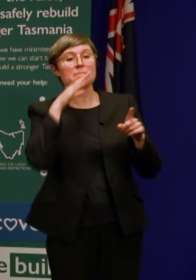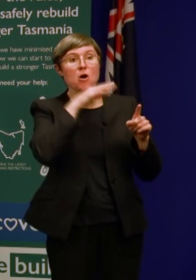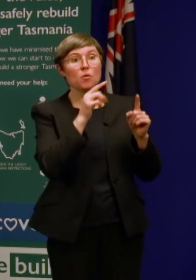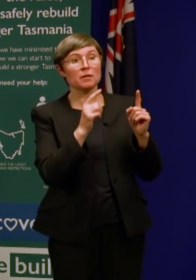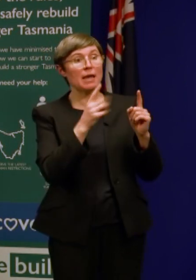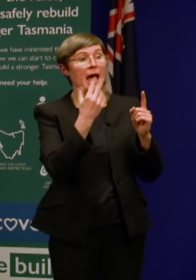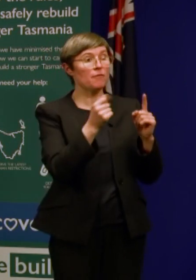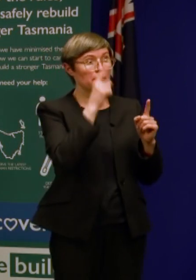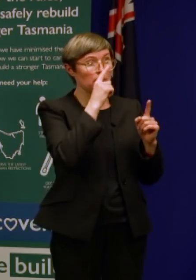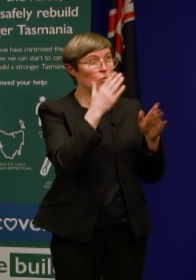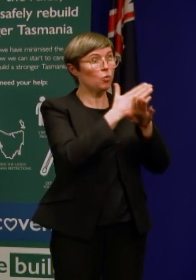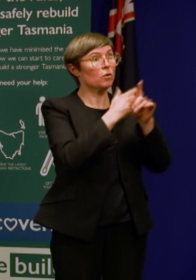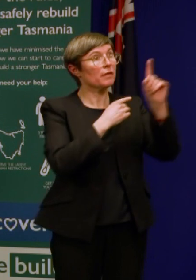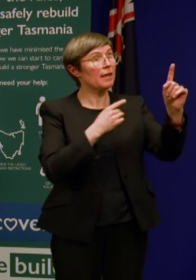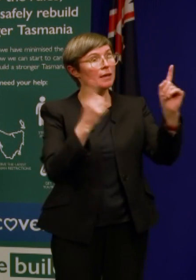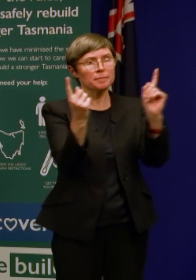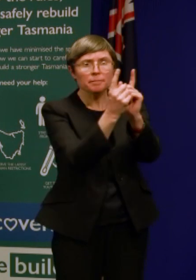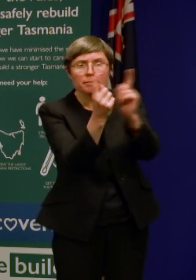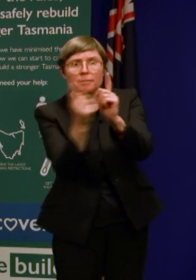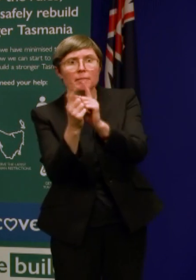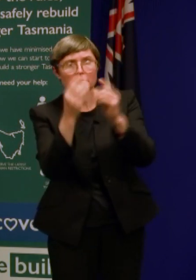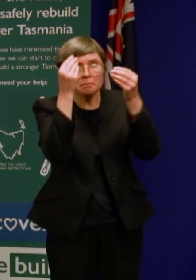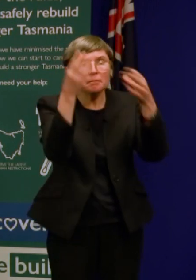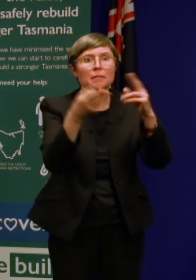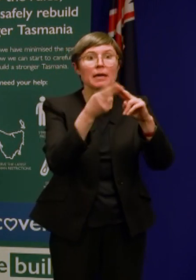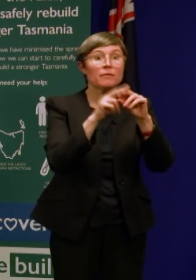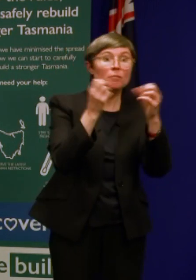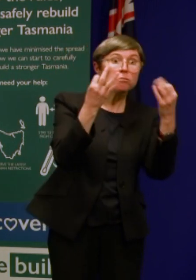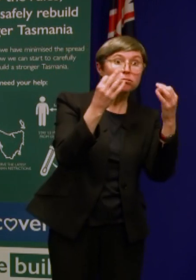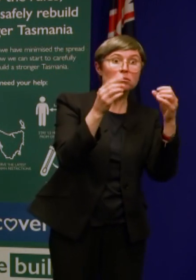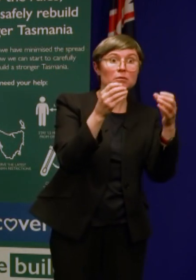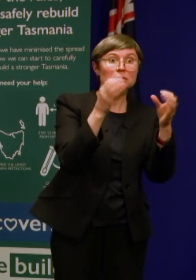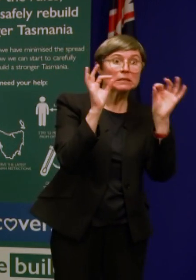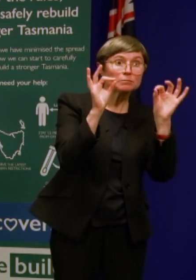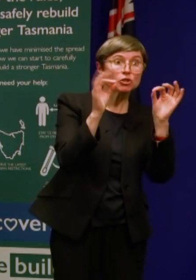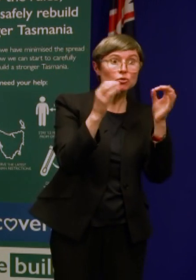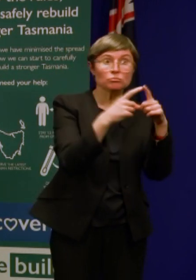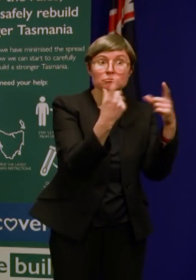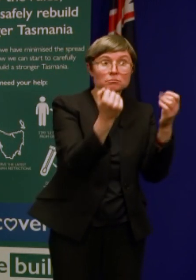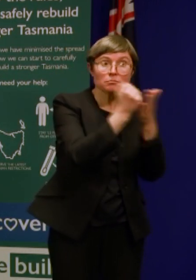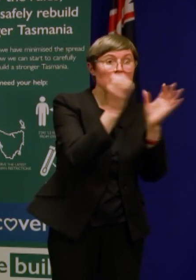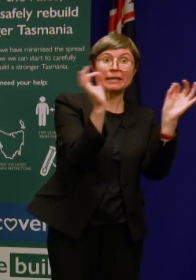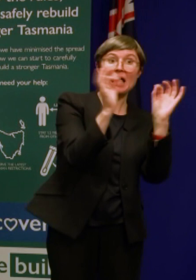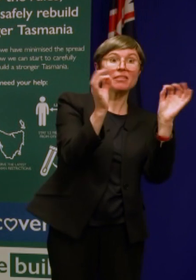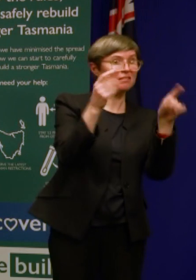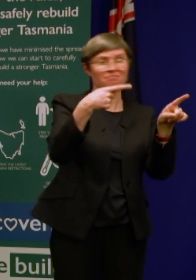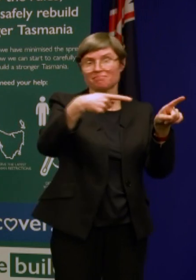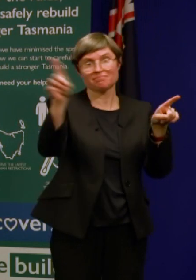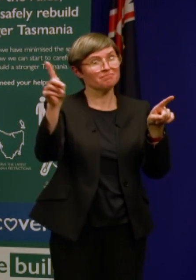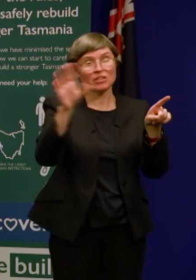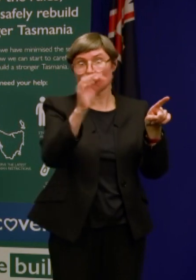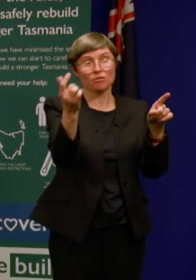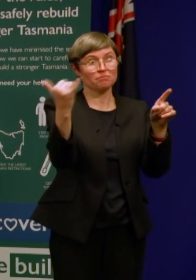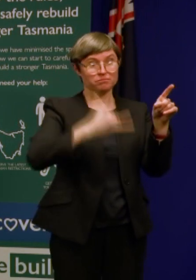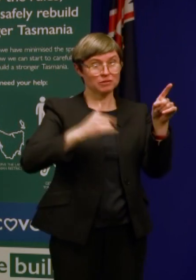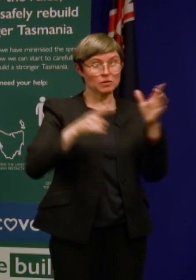and to ensure that people understand that they shouldn't be coming to Tasmania. And we would hope that we would see very few Victorians that would